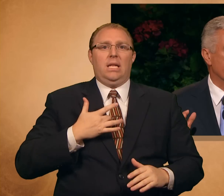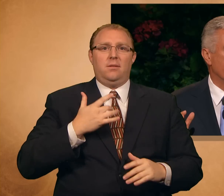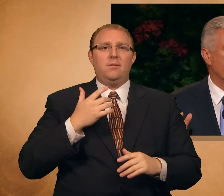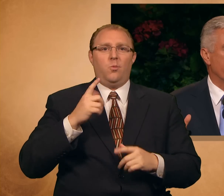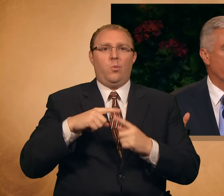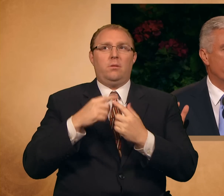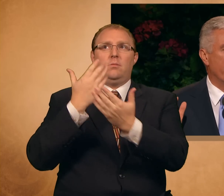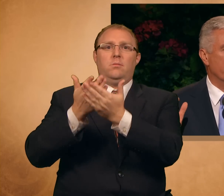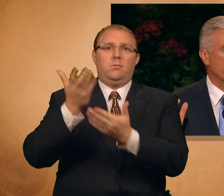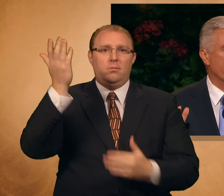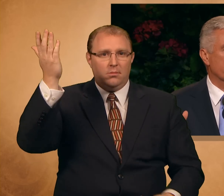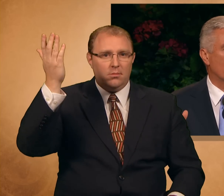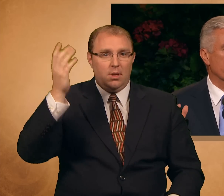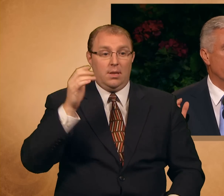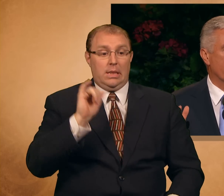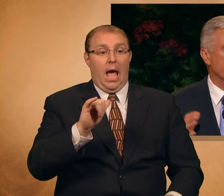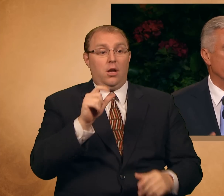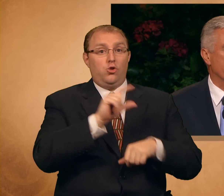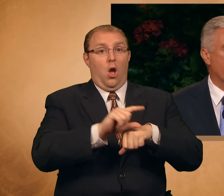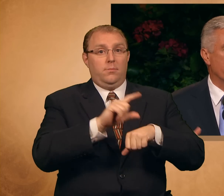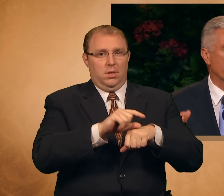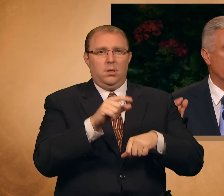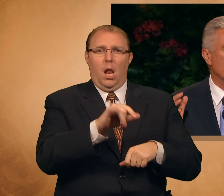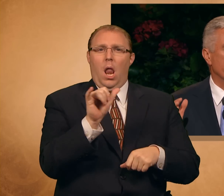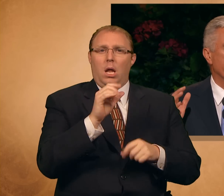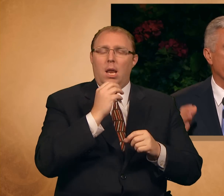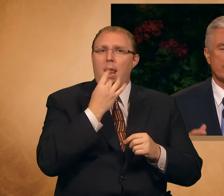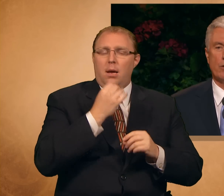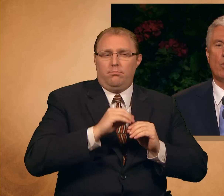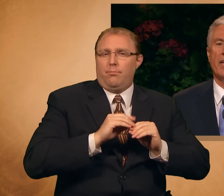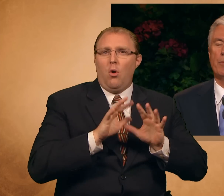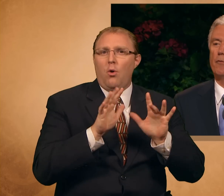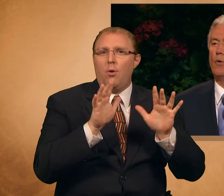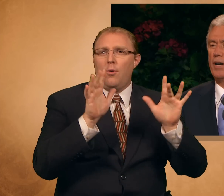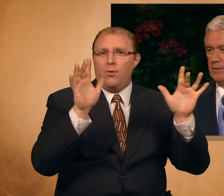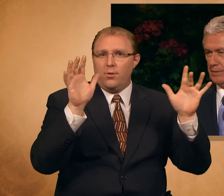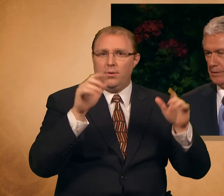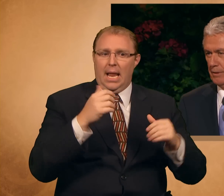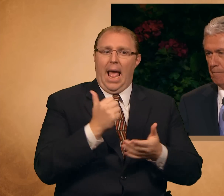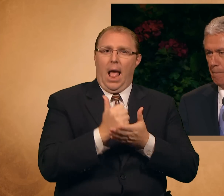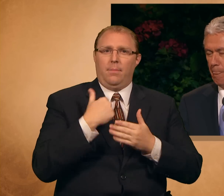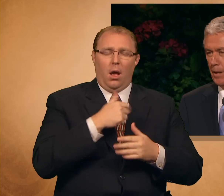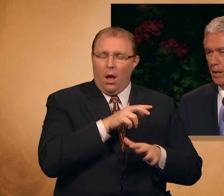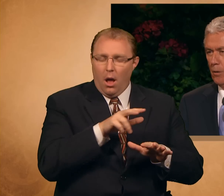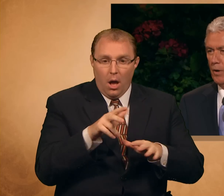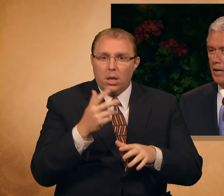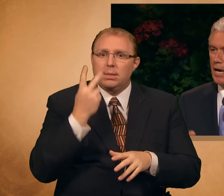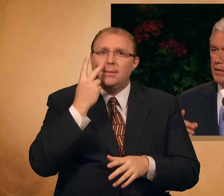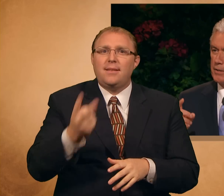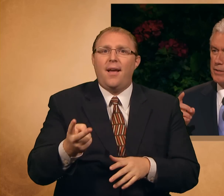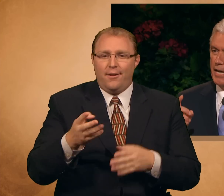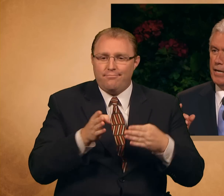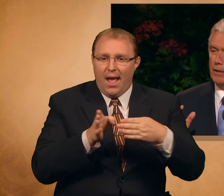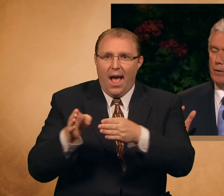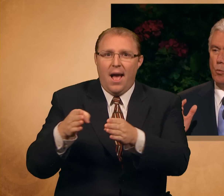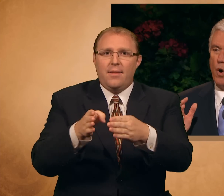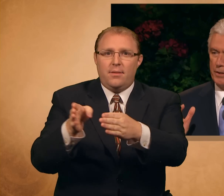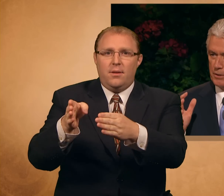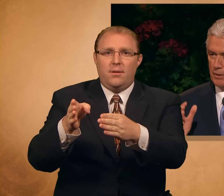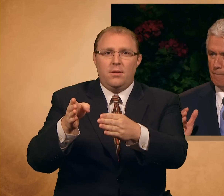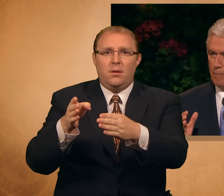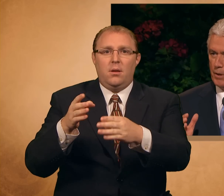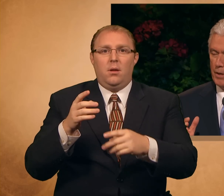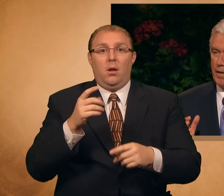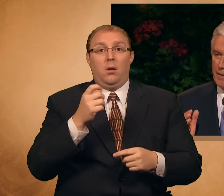light that penetrates mortality and illuminates the way before us. While understanding the